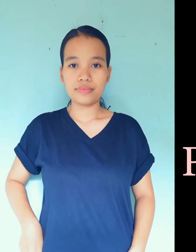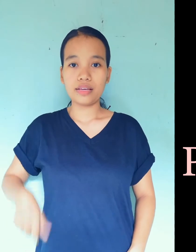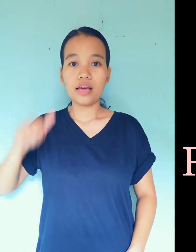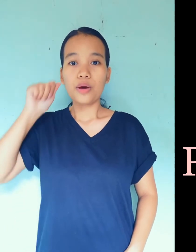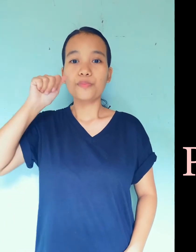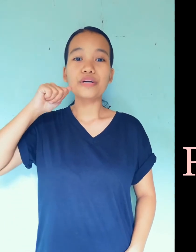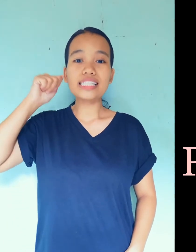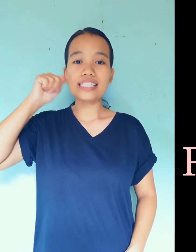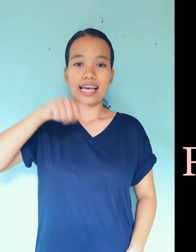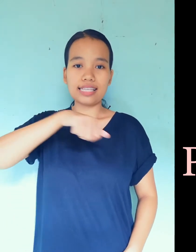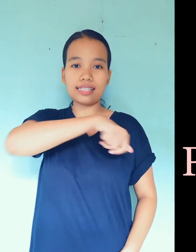Princess. Q